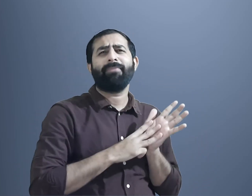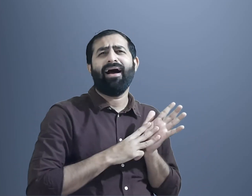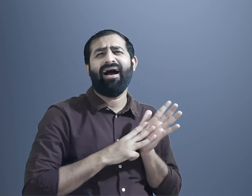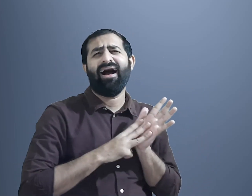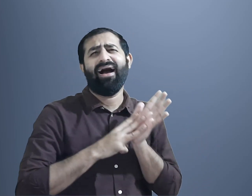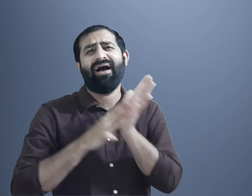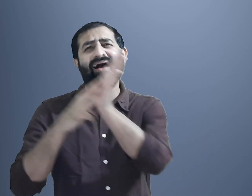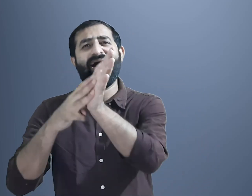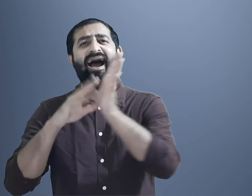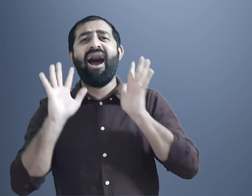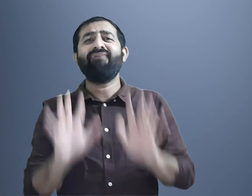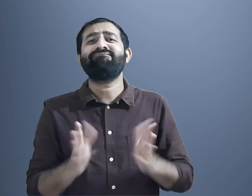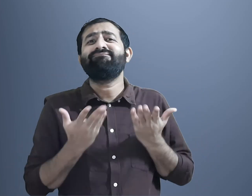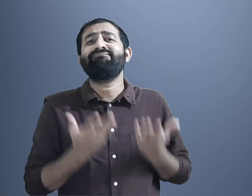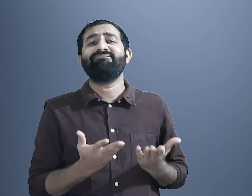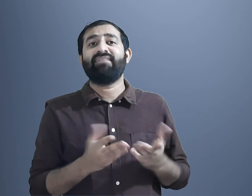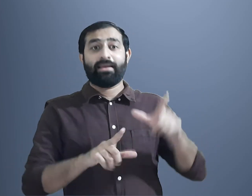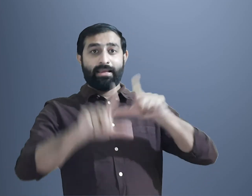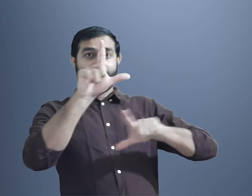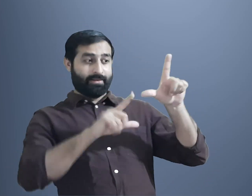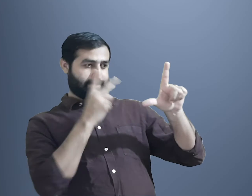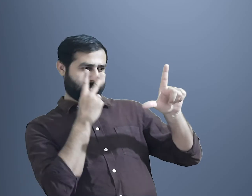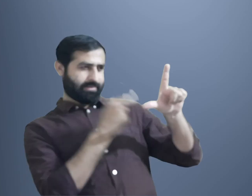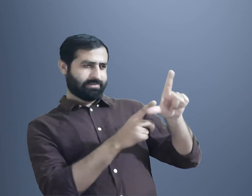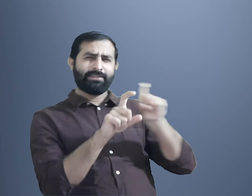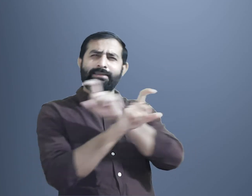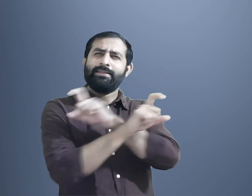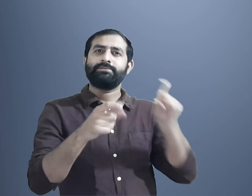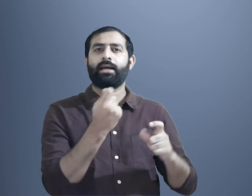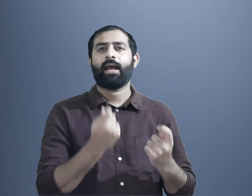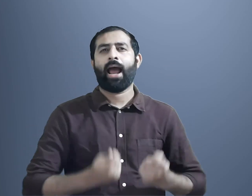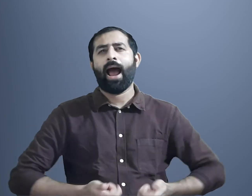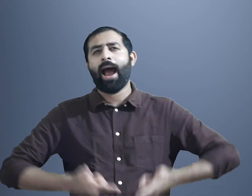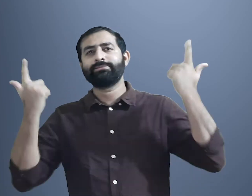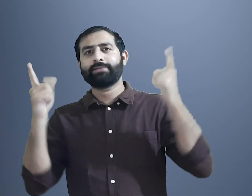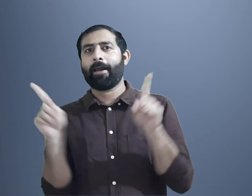there are millions of usage of language in different contexts, making them vastly rich.